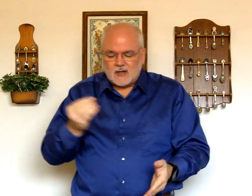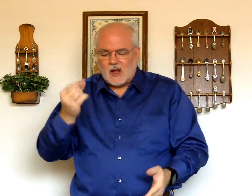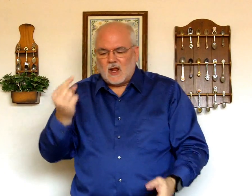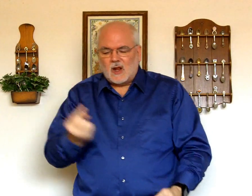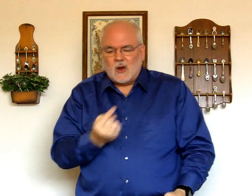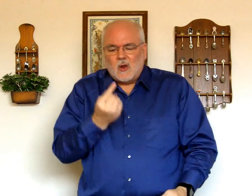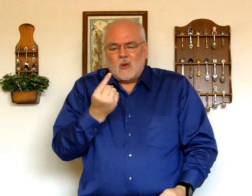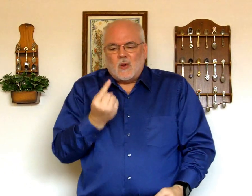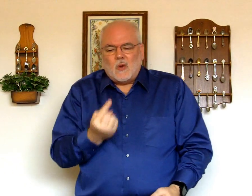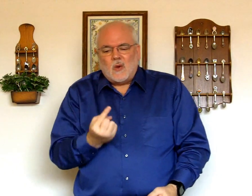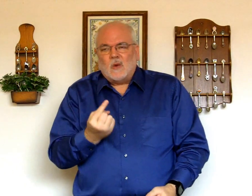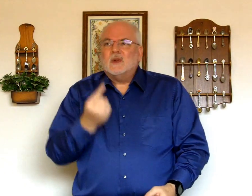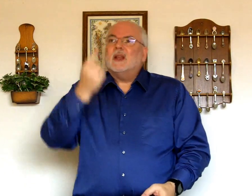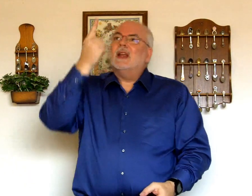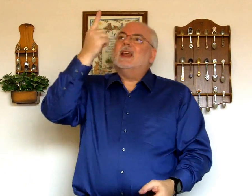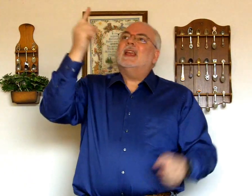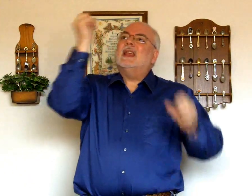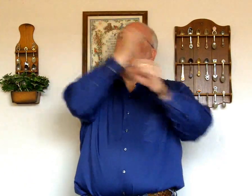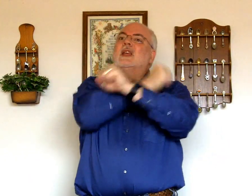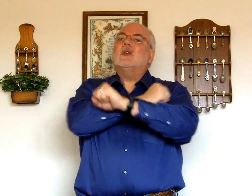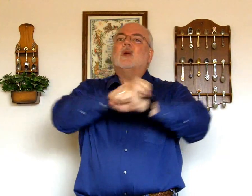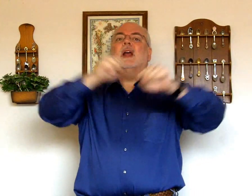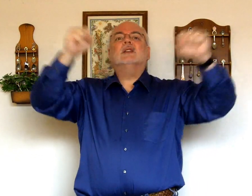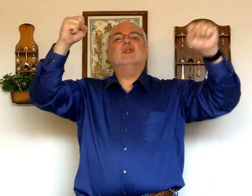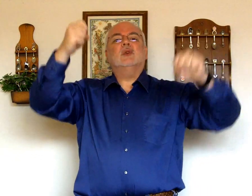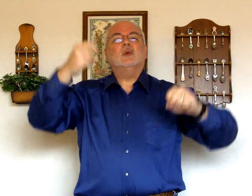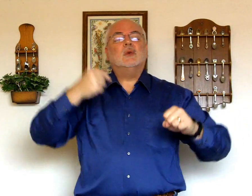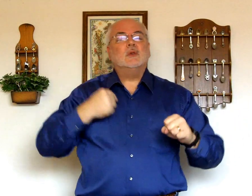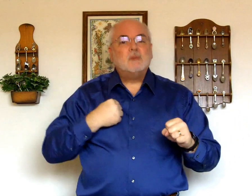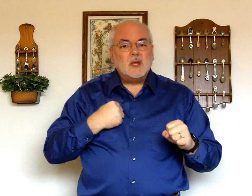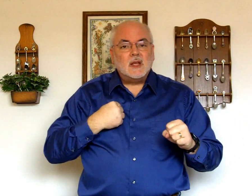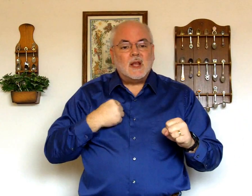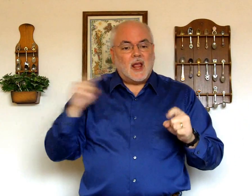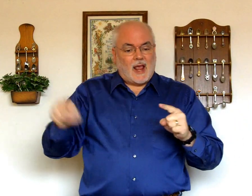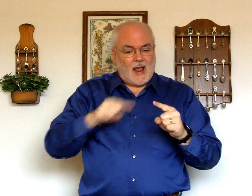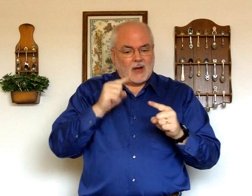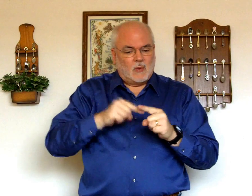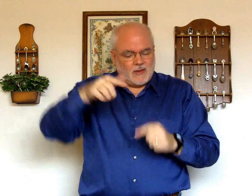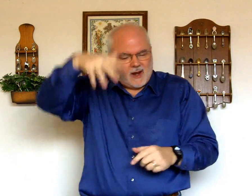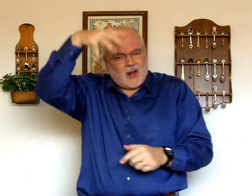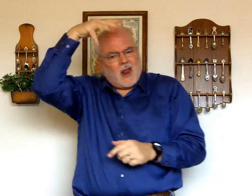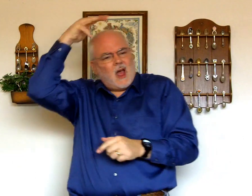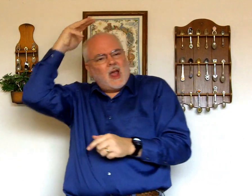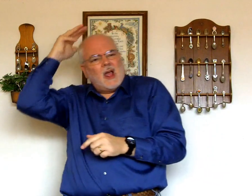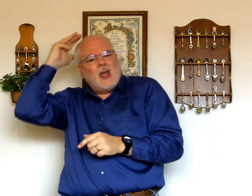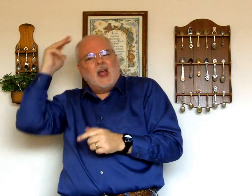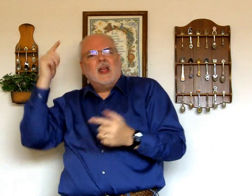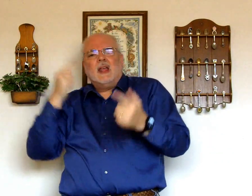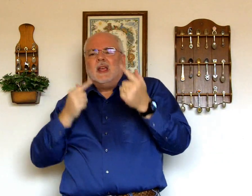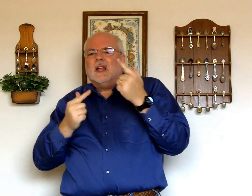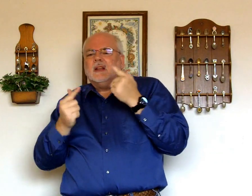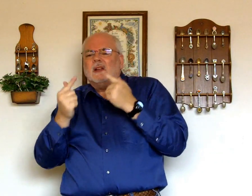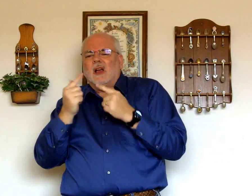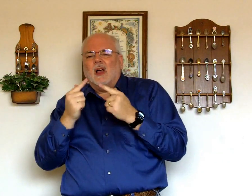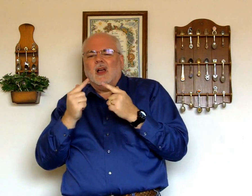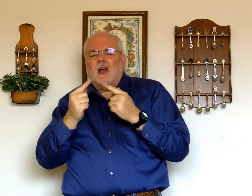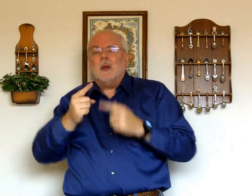alone he rescues me and when the lion comes